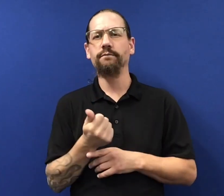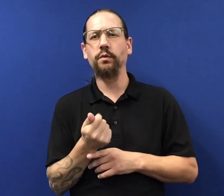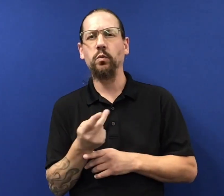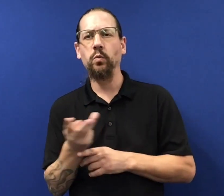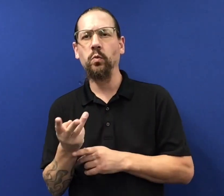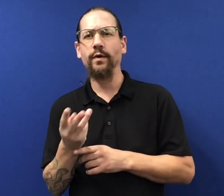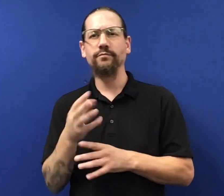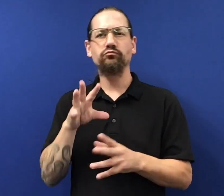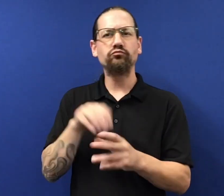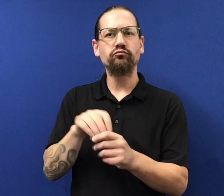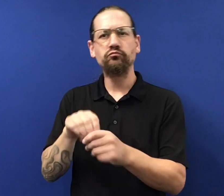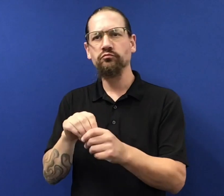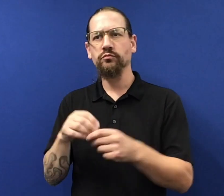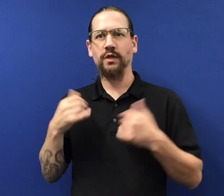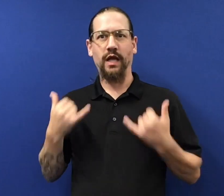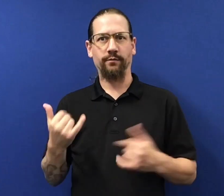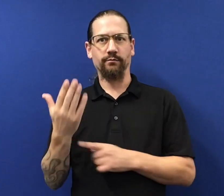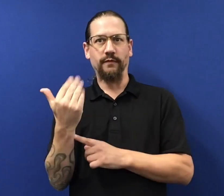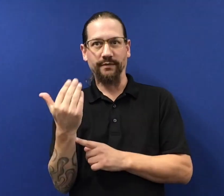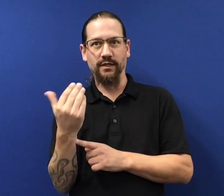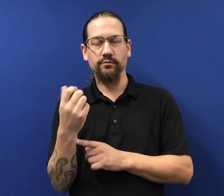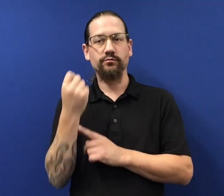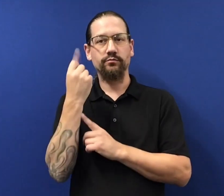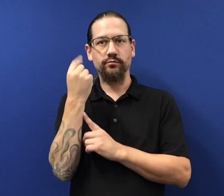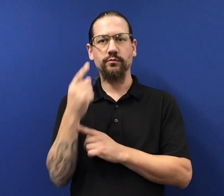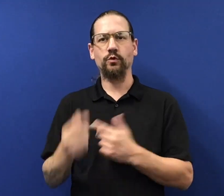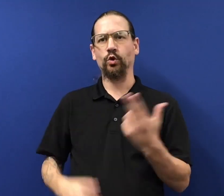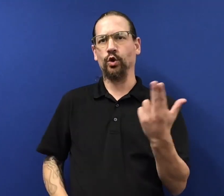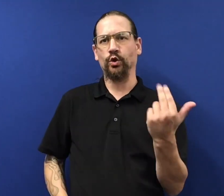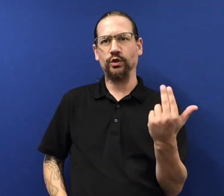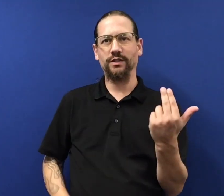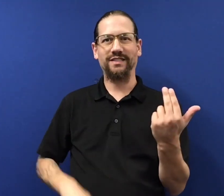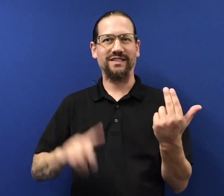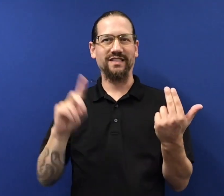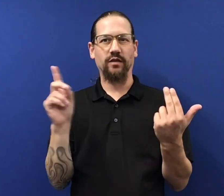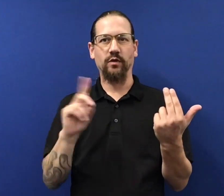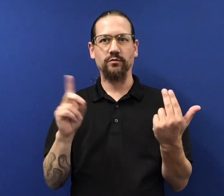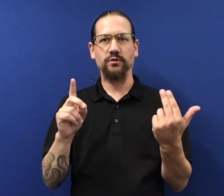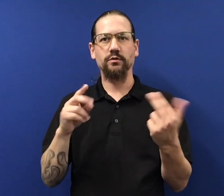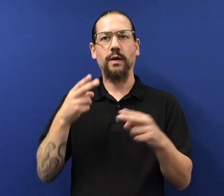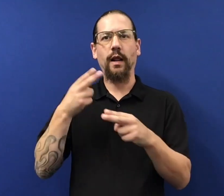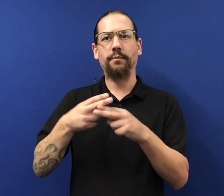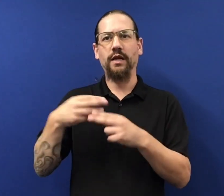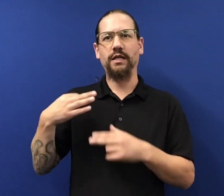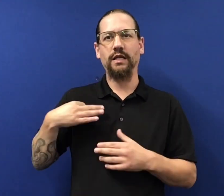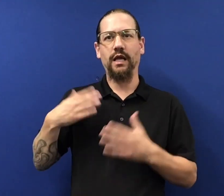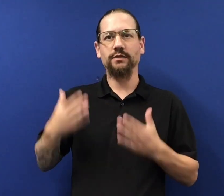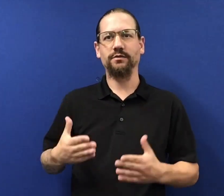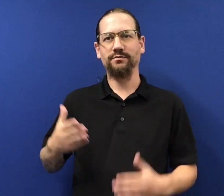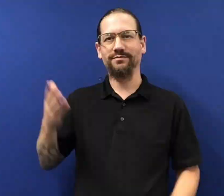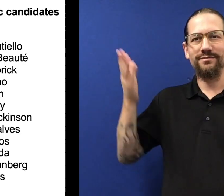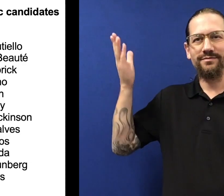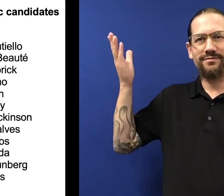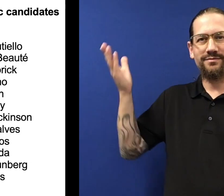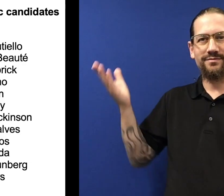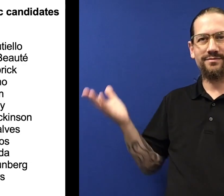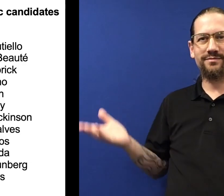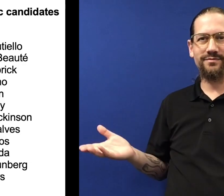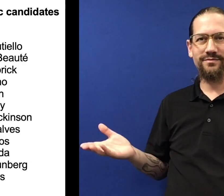Historically, we've had a few people running, but now we have 15. 13 are running as Democrats, and the following names are